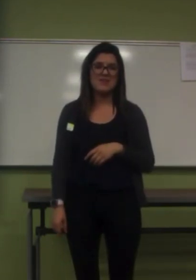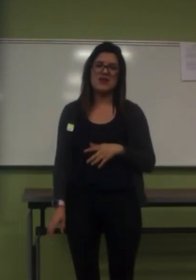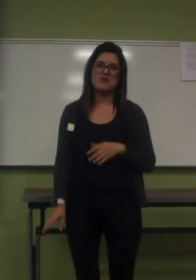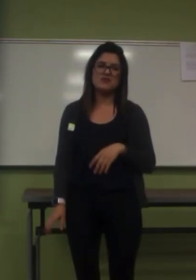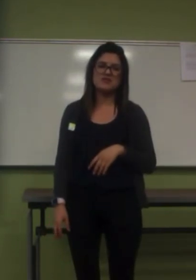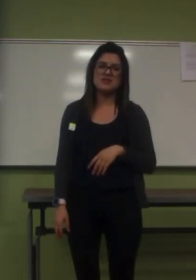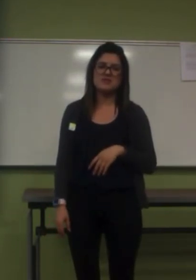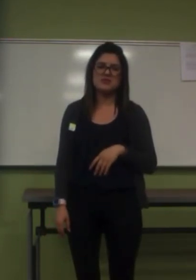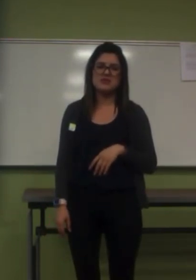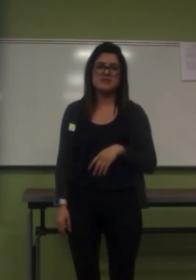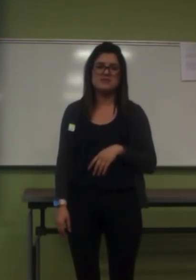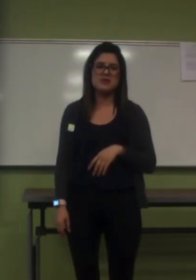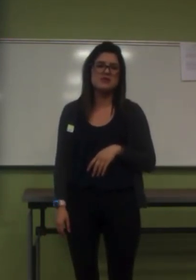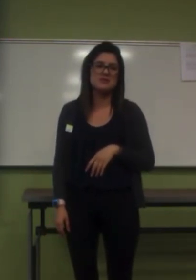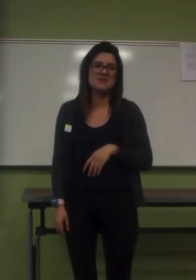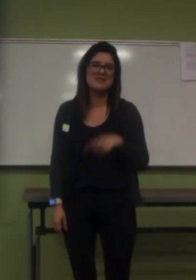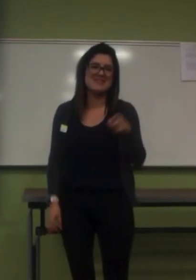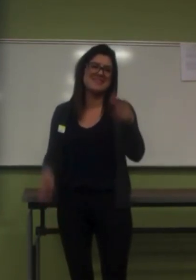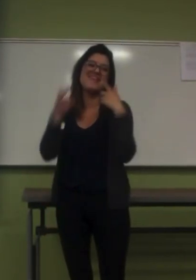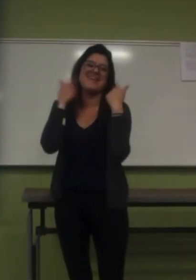Okay, so... I don't know. it, really.